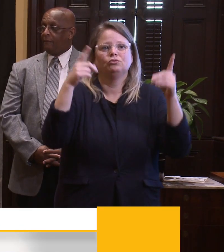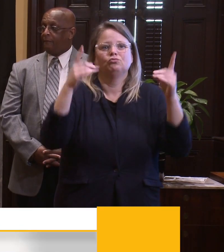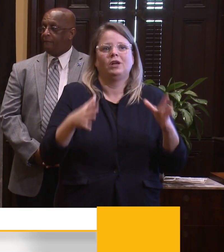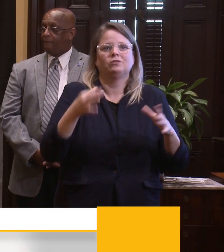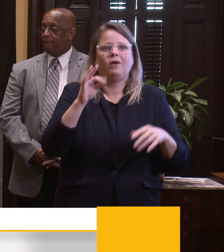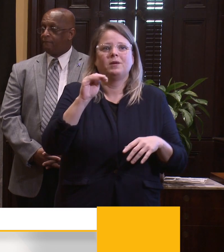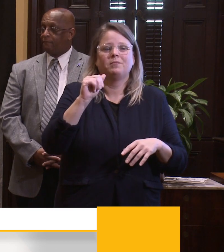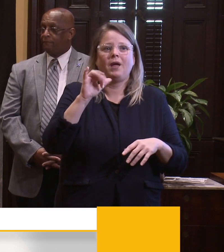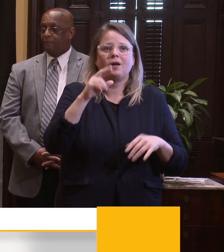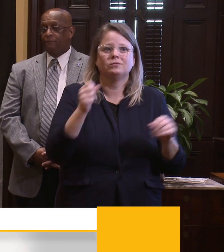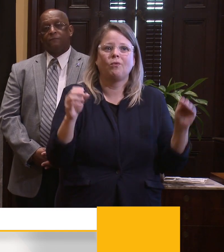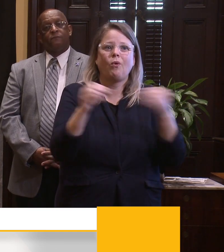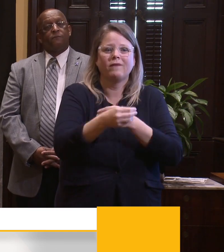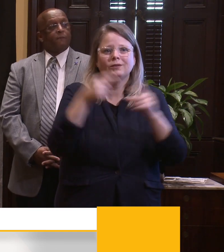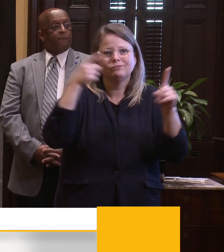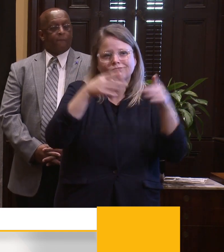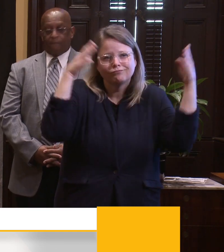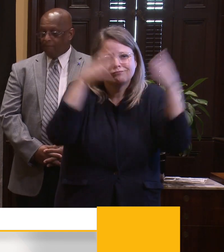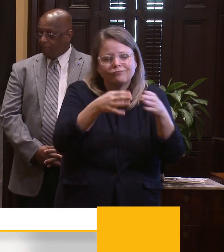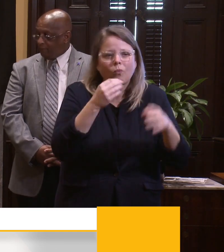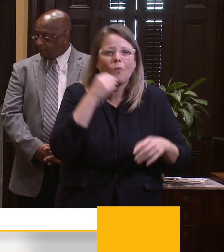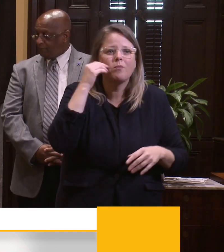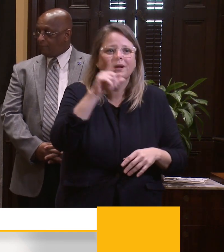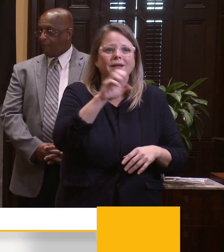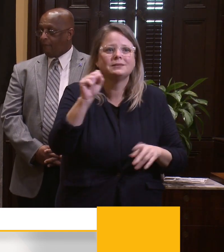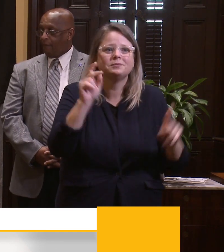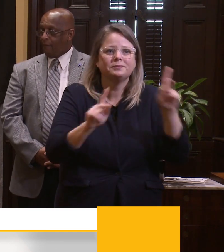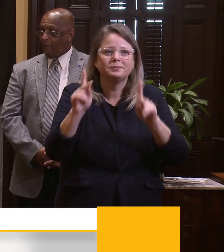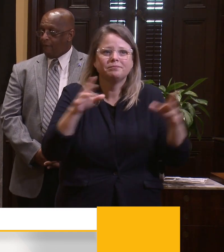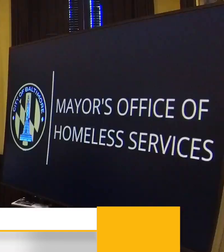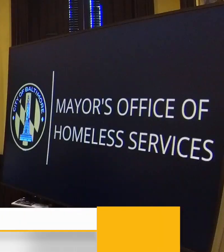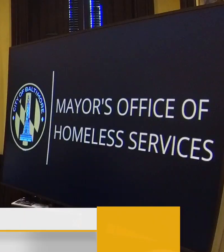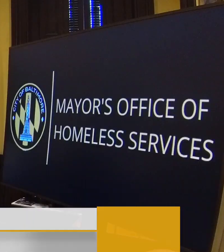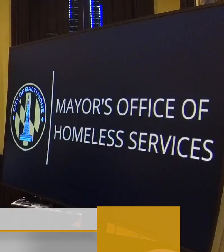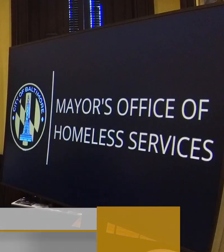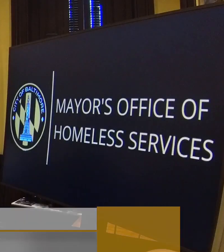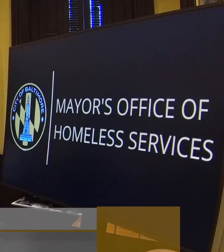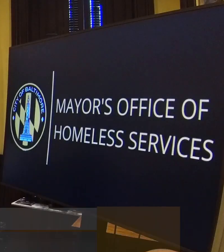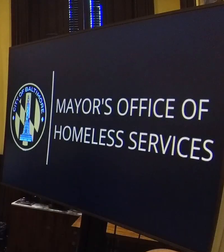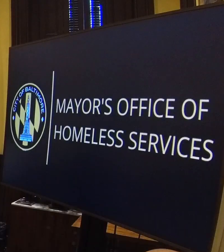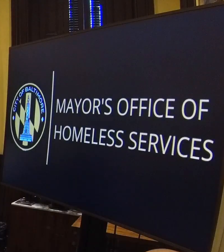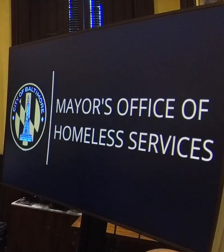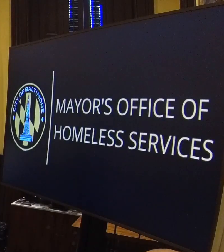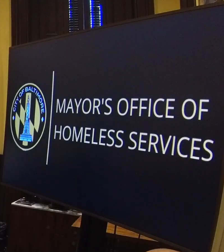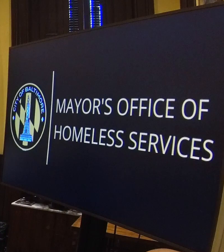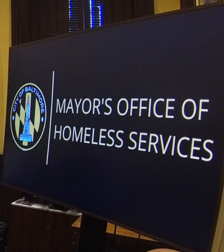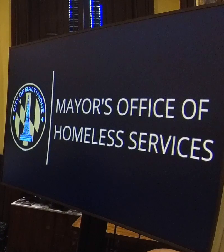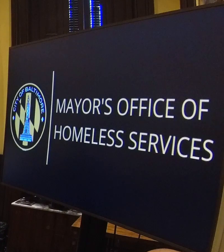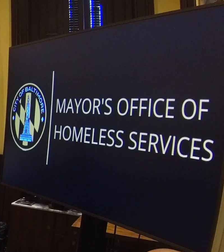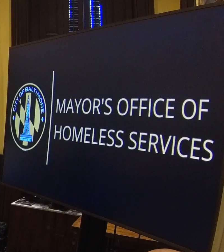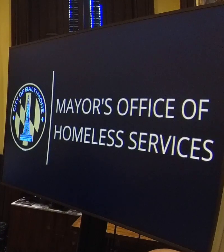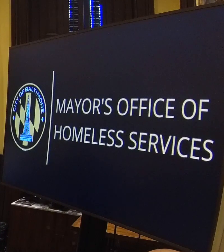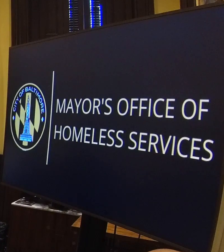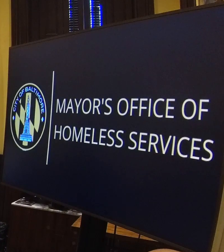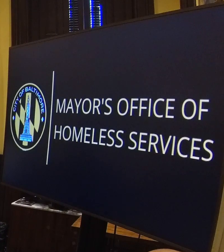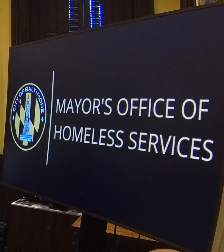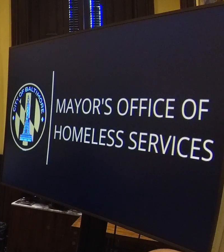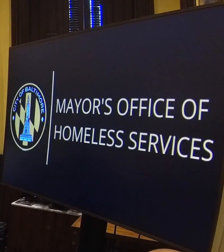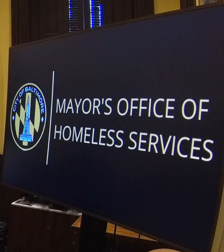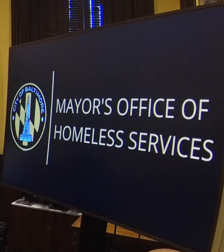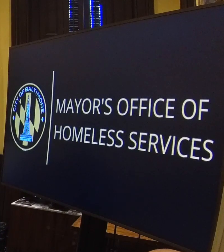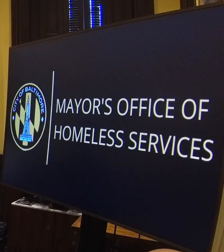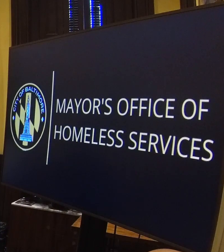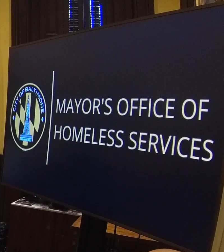During the City of Baltimore's most recent point in time count, there were approximately 2300 neighbors